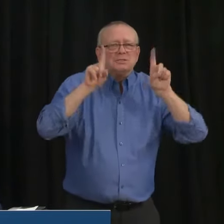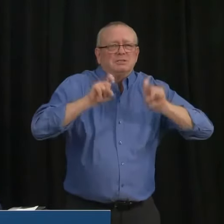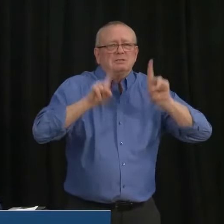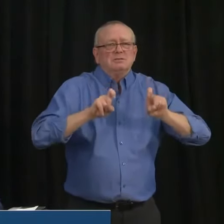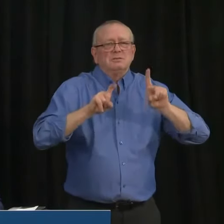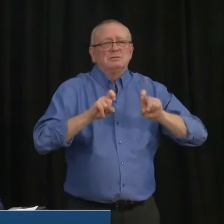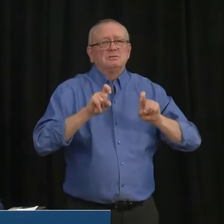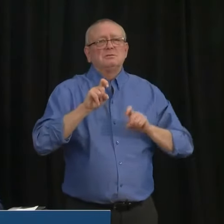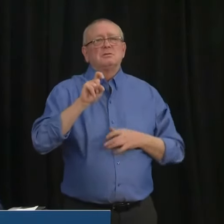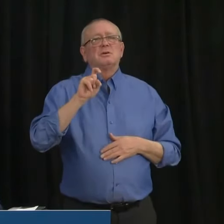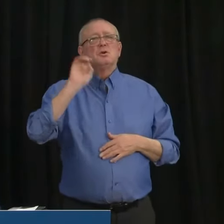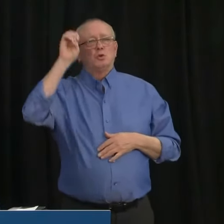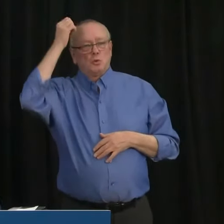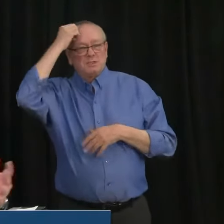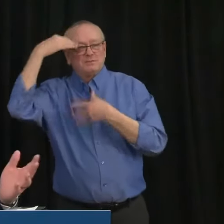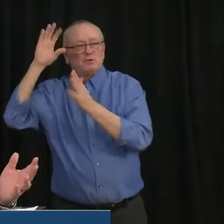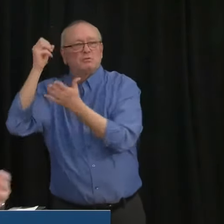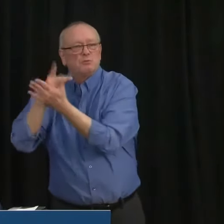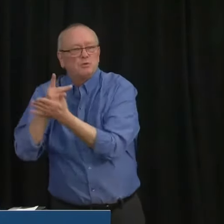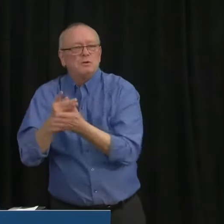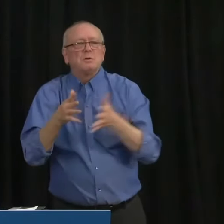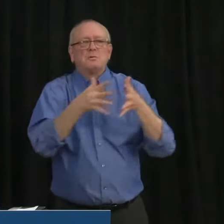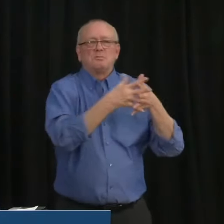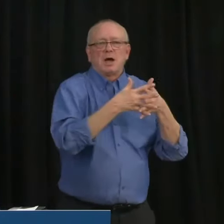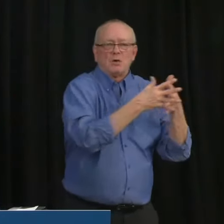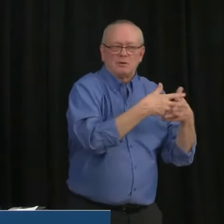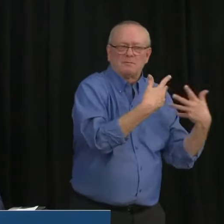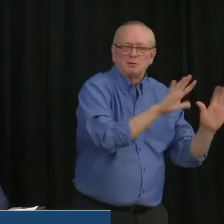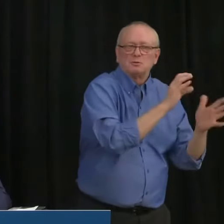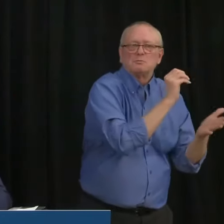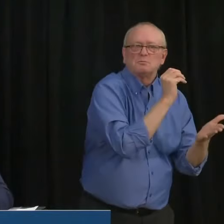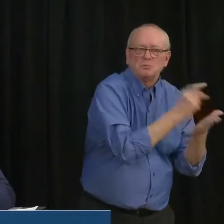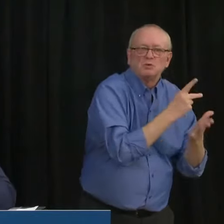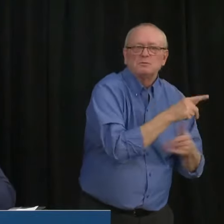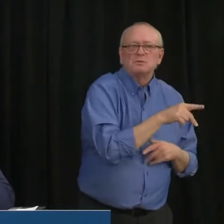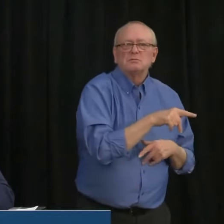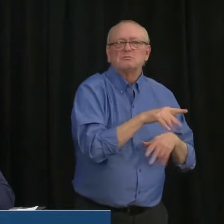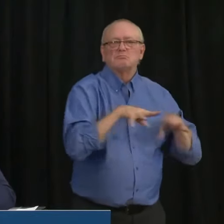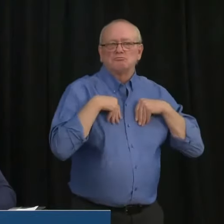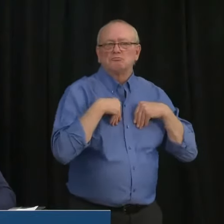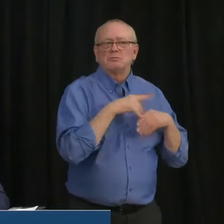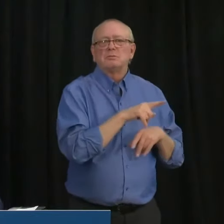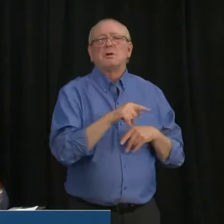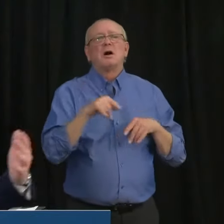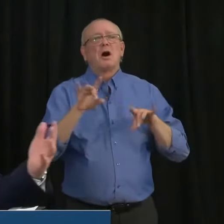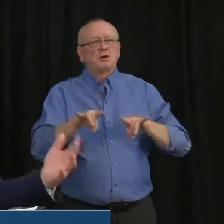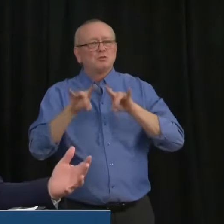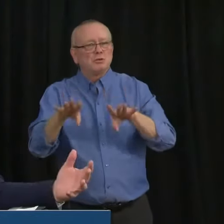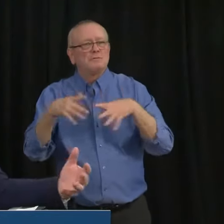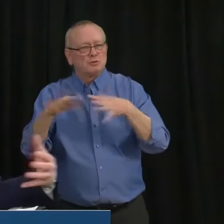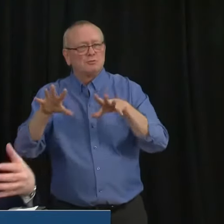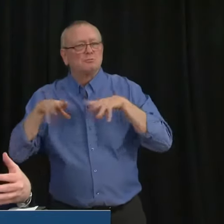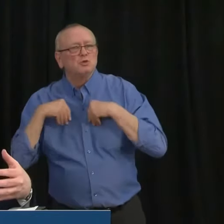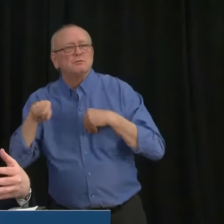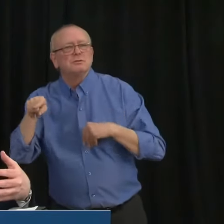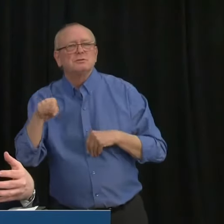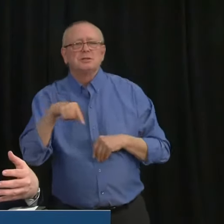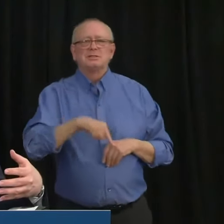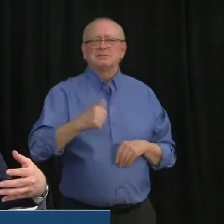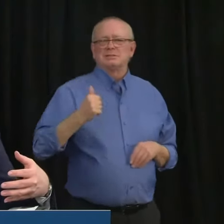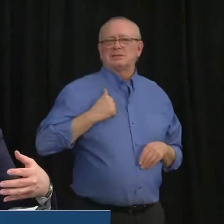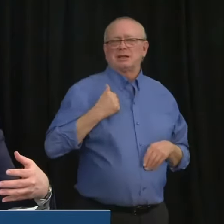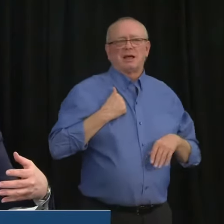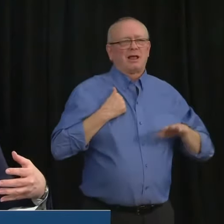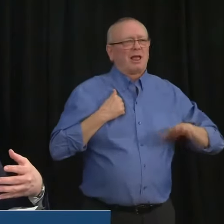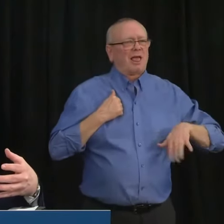European Food and Drug Administration as well as their Australian counterpart. But unfortunately, we can't bring